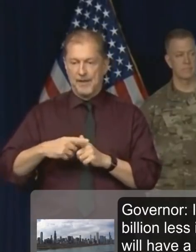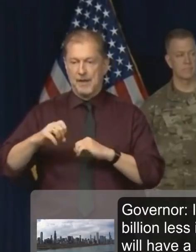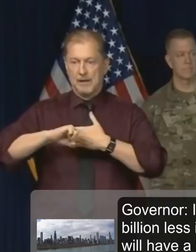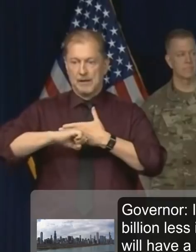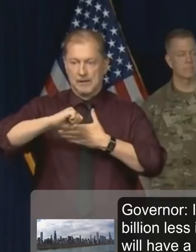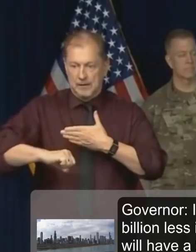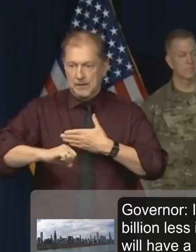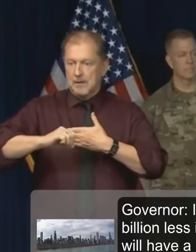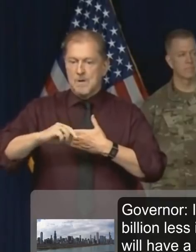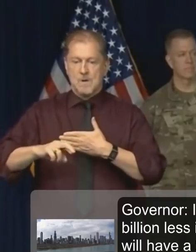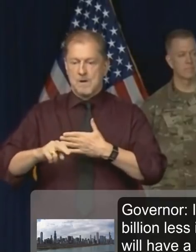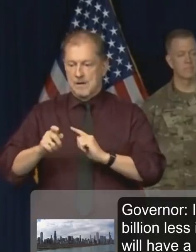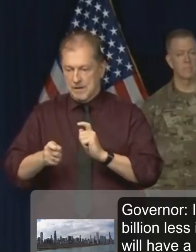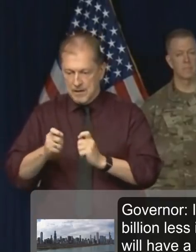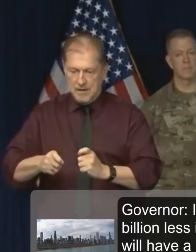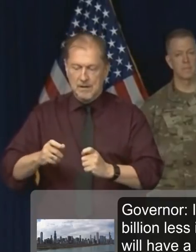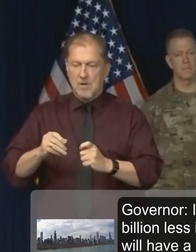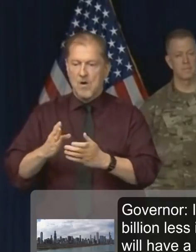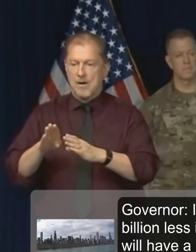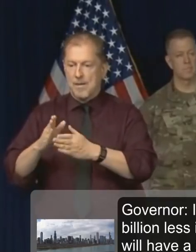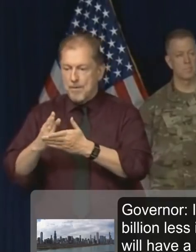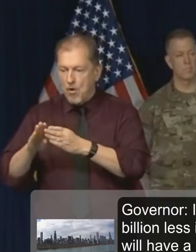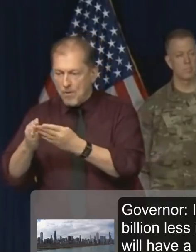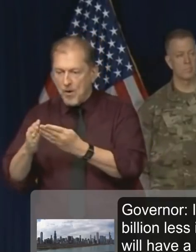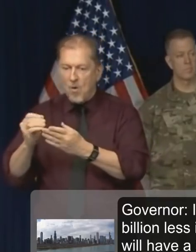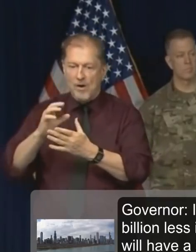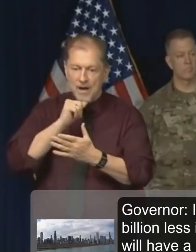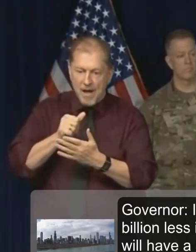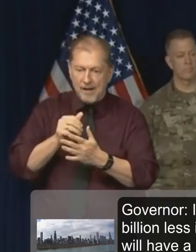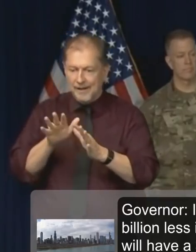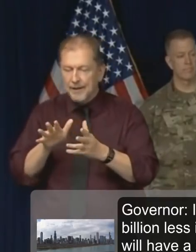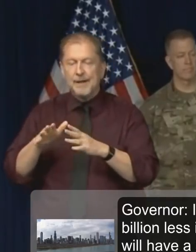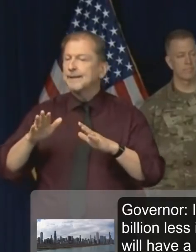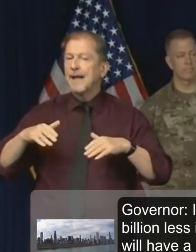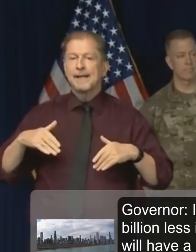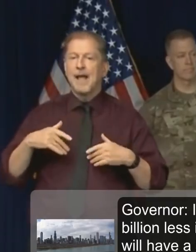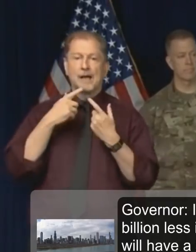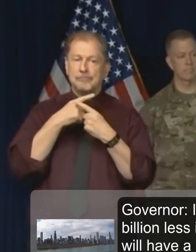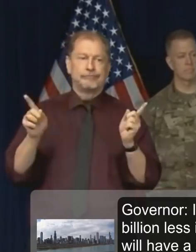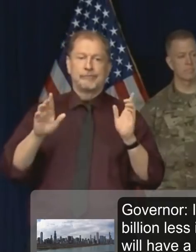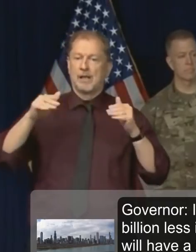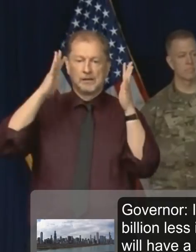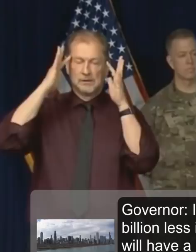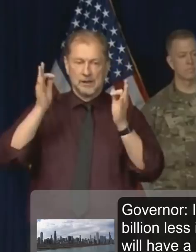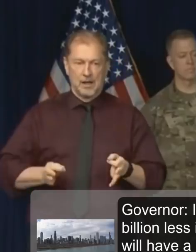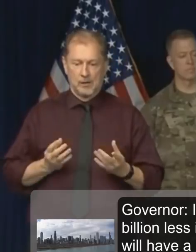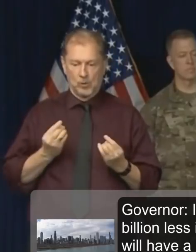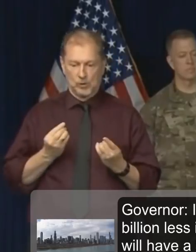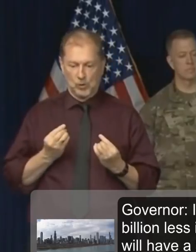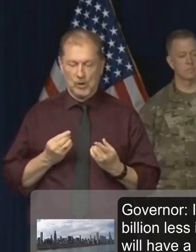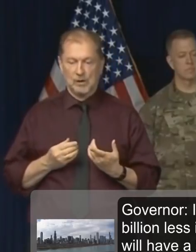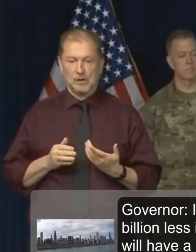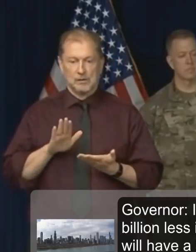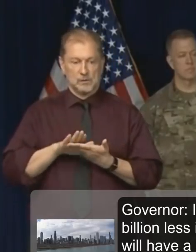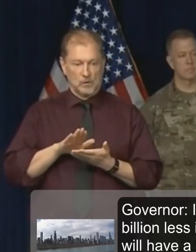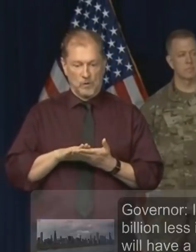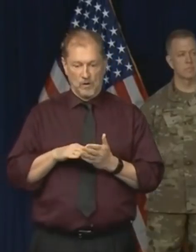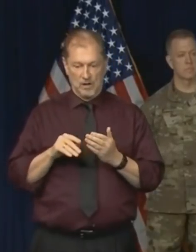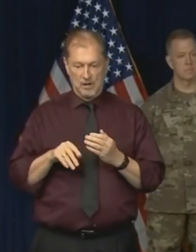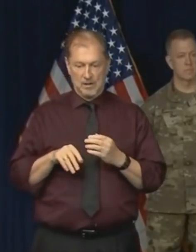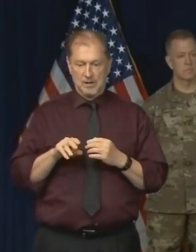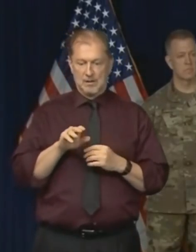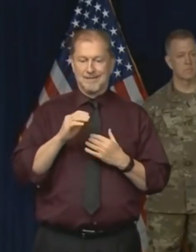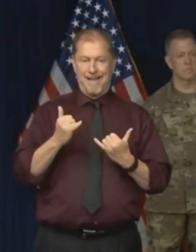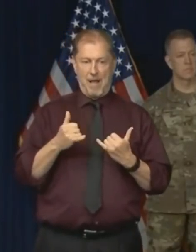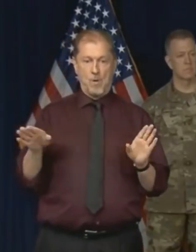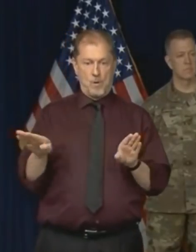what needs to remain in place. We still haven't decided about whether, you know, about what to do about schools. You know, we have an April 30